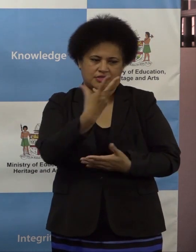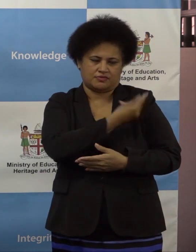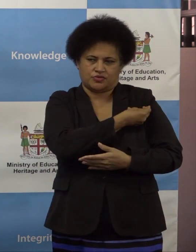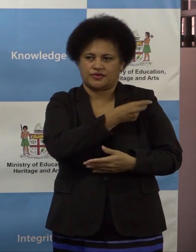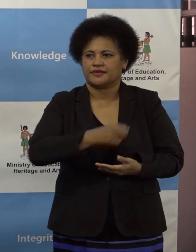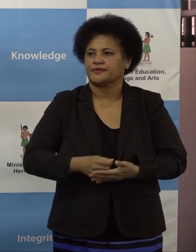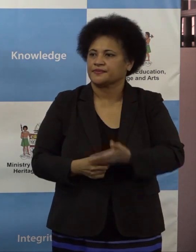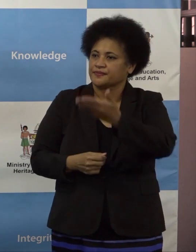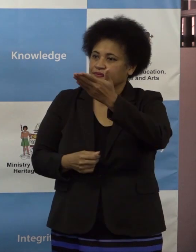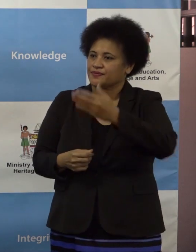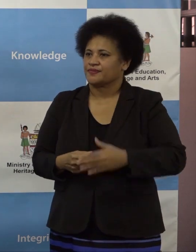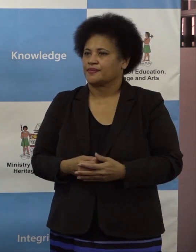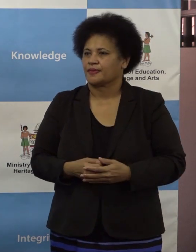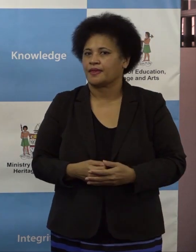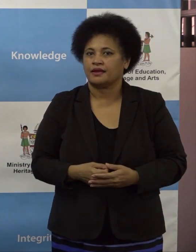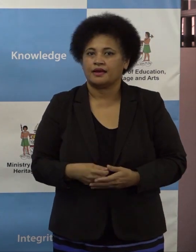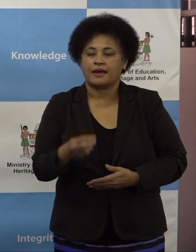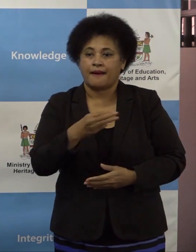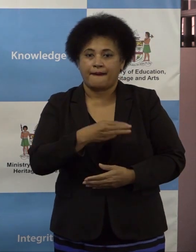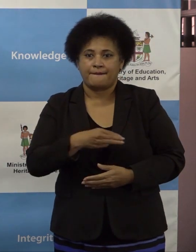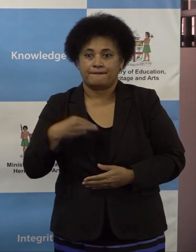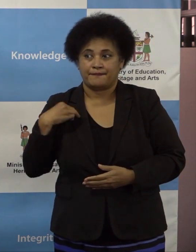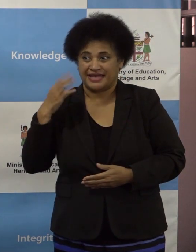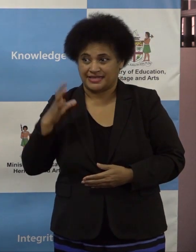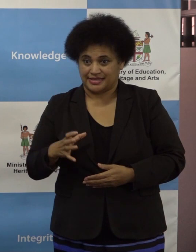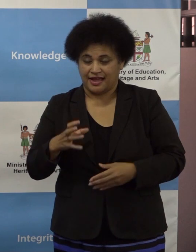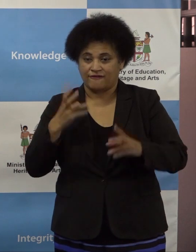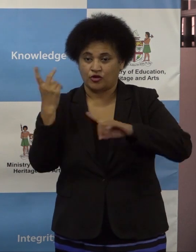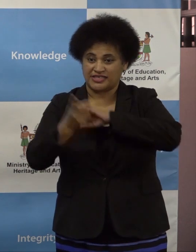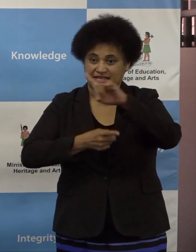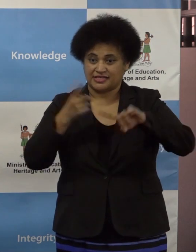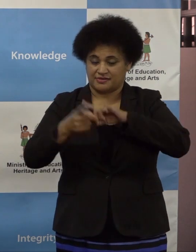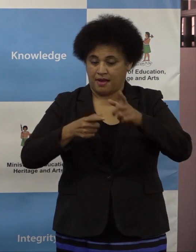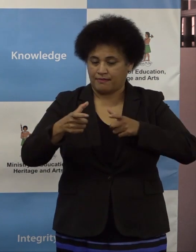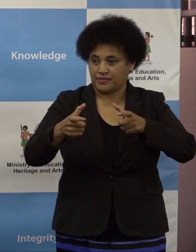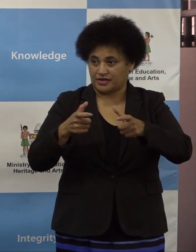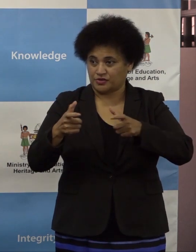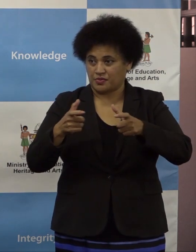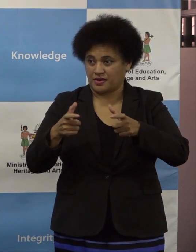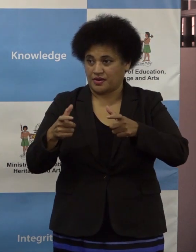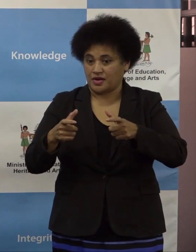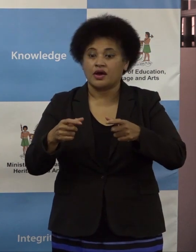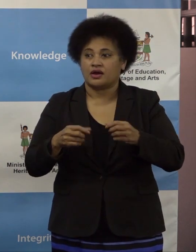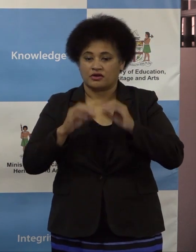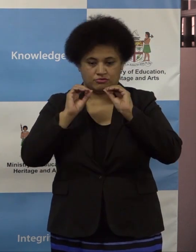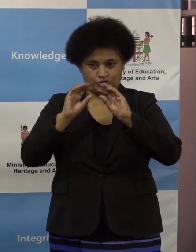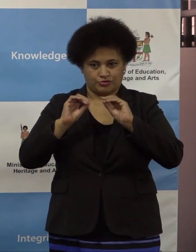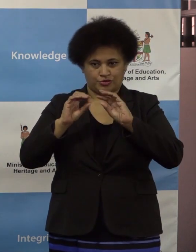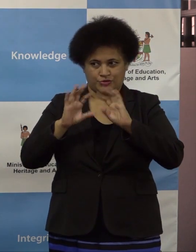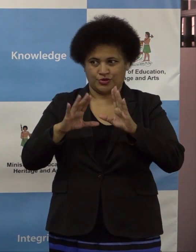The Minister for Disaster Management today released the outlook, tropical cyclones is an outlook